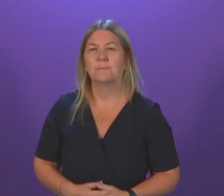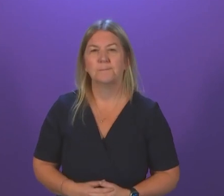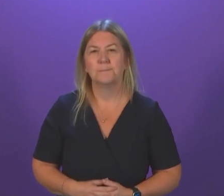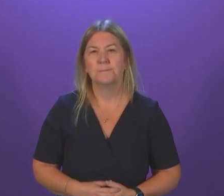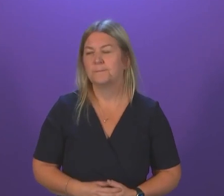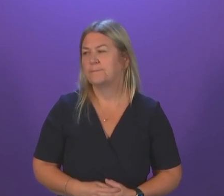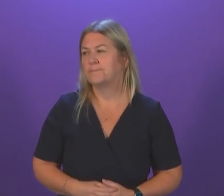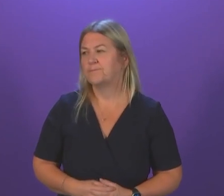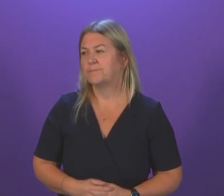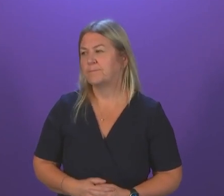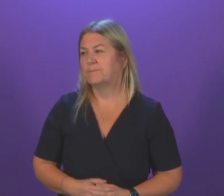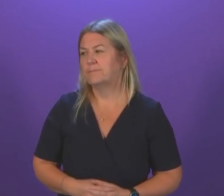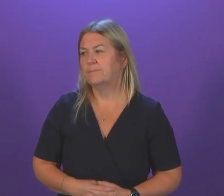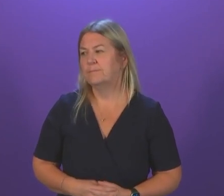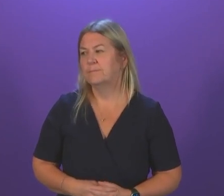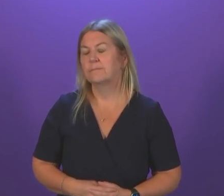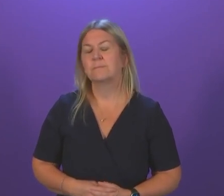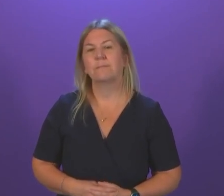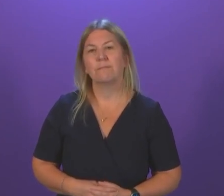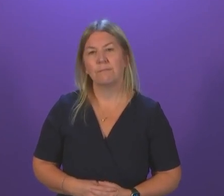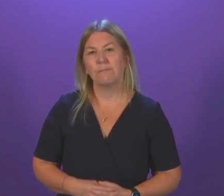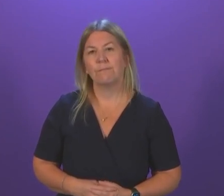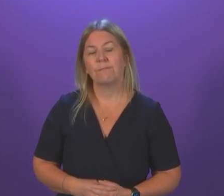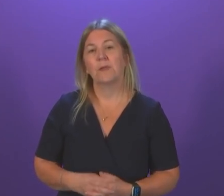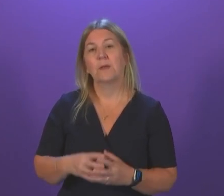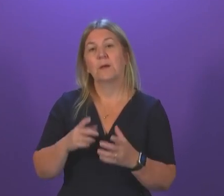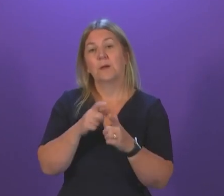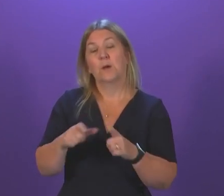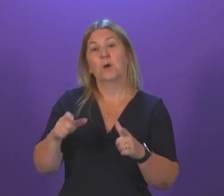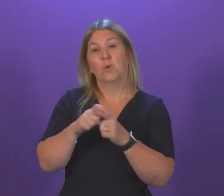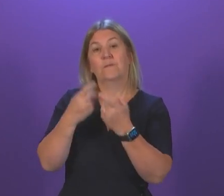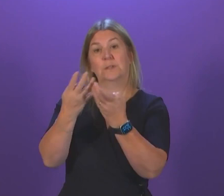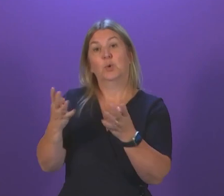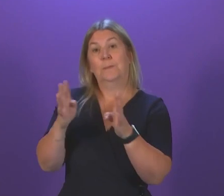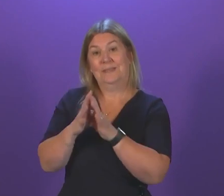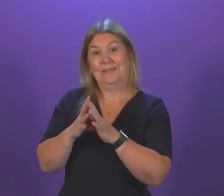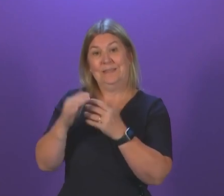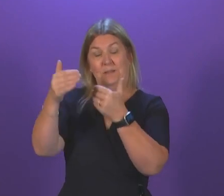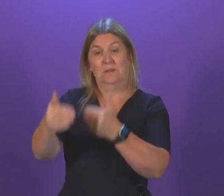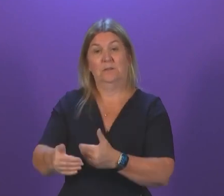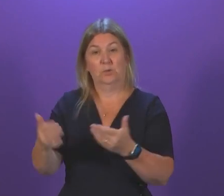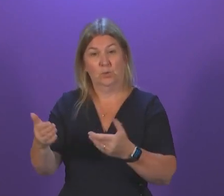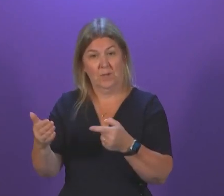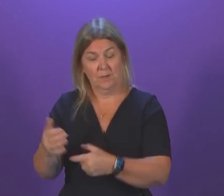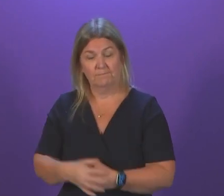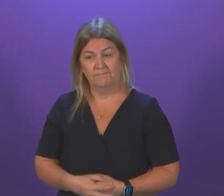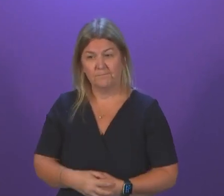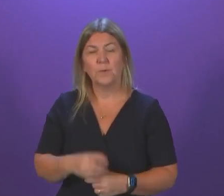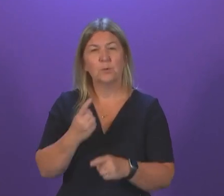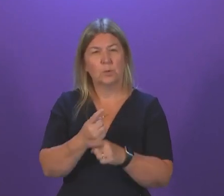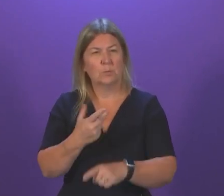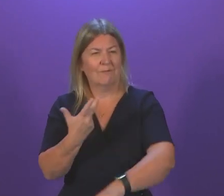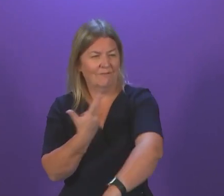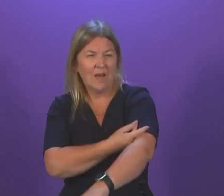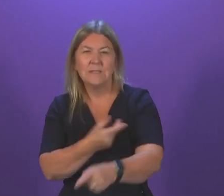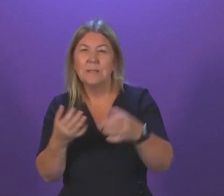Thank you, presenting officer. During the Covid recovery committee session today, the panel of experts indicated that the case for introducing vaccine